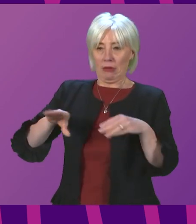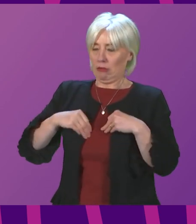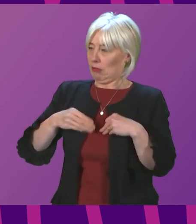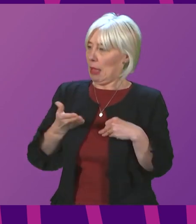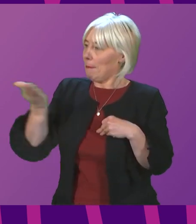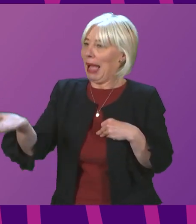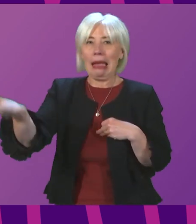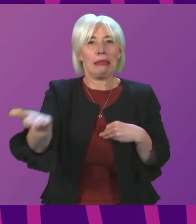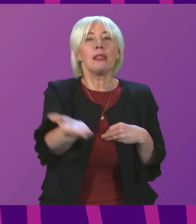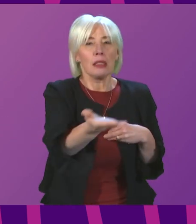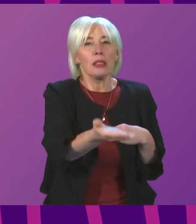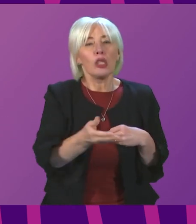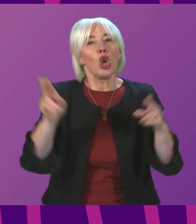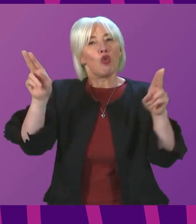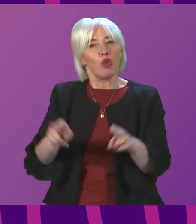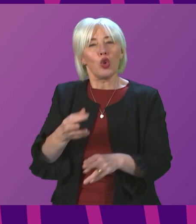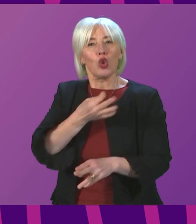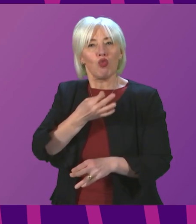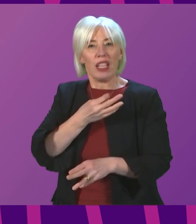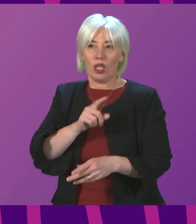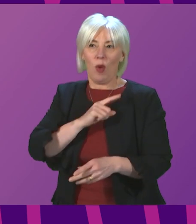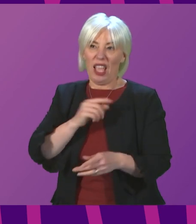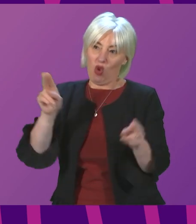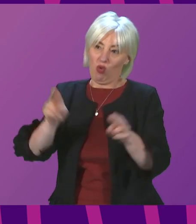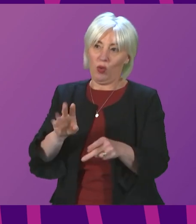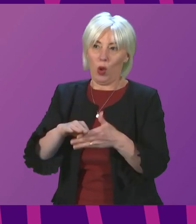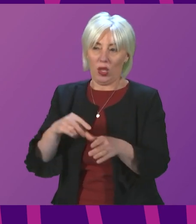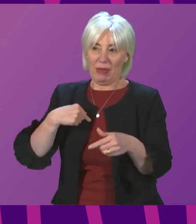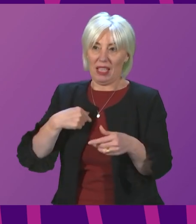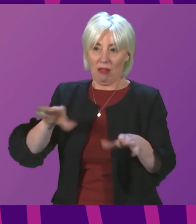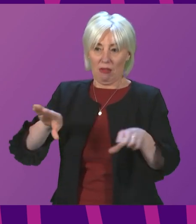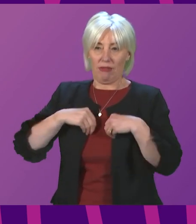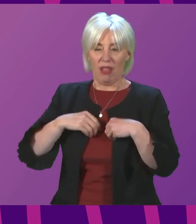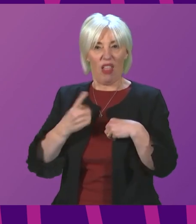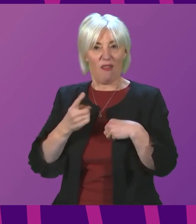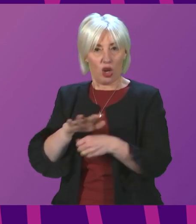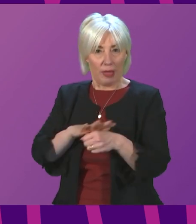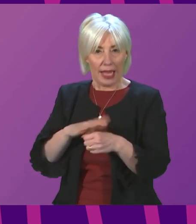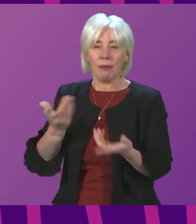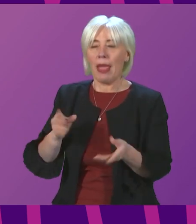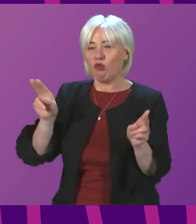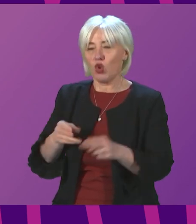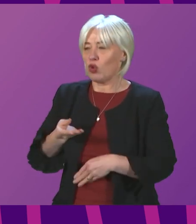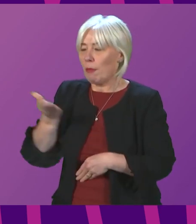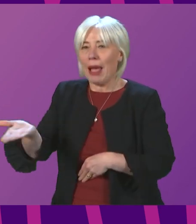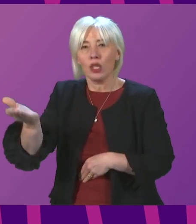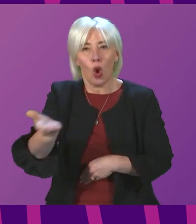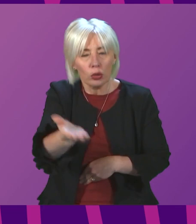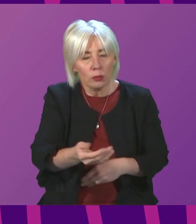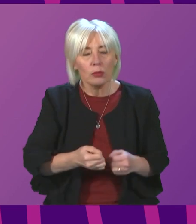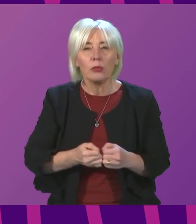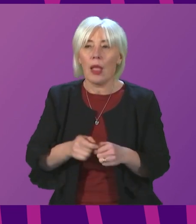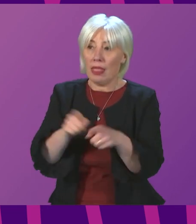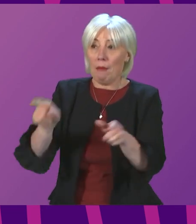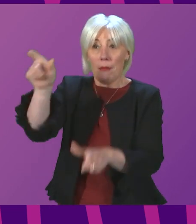on to others. It reduces the risk because you are less likely to get COVID of passing it on to others, including those who may be more vulnerable to serious